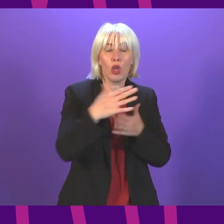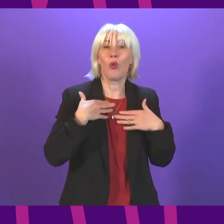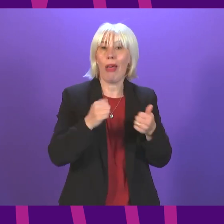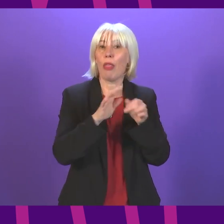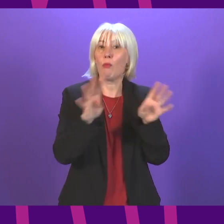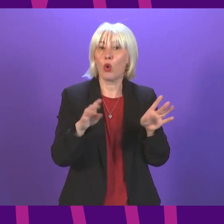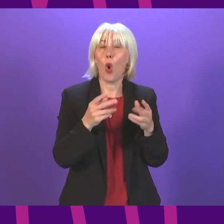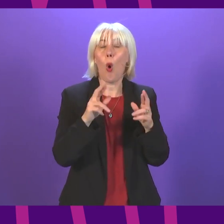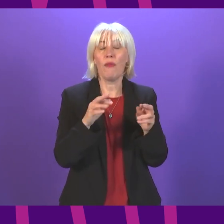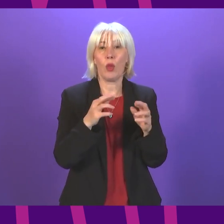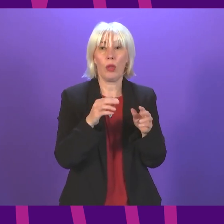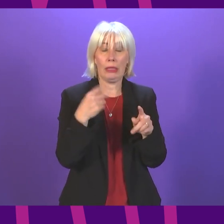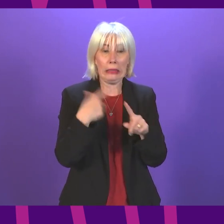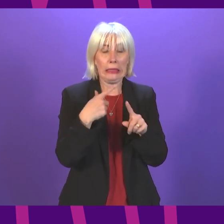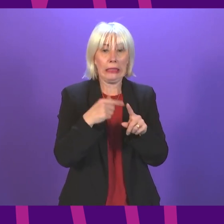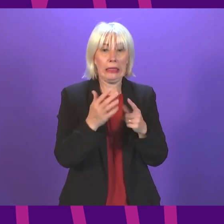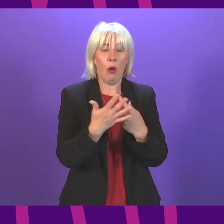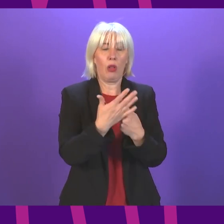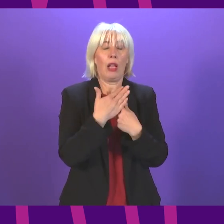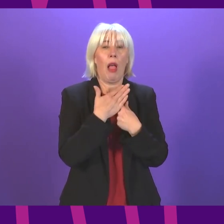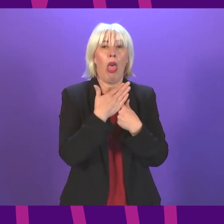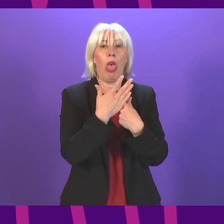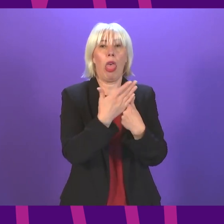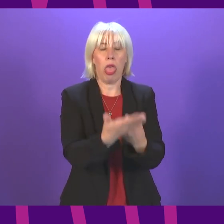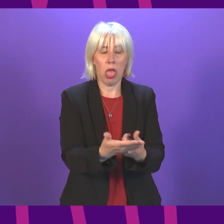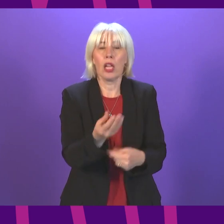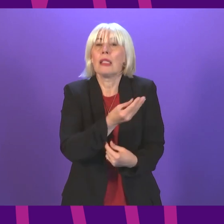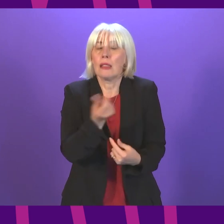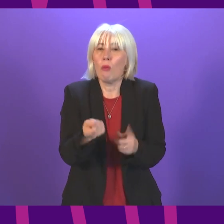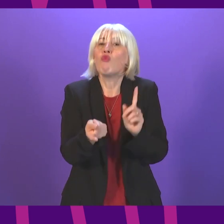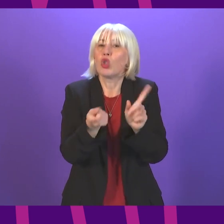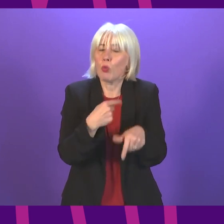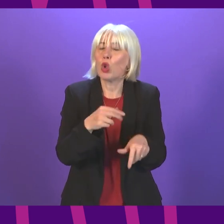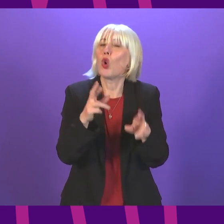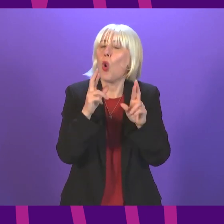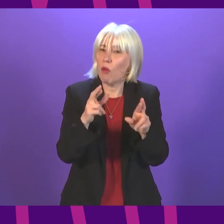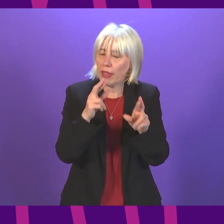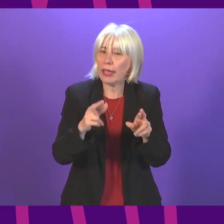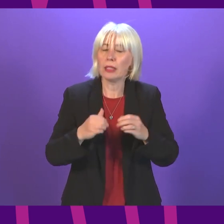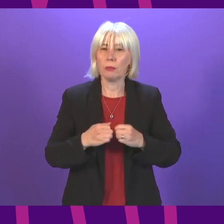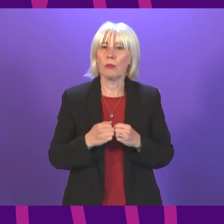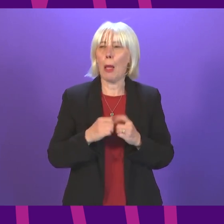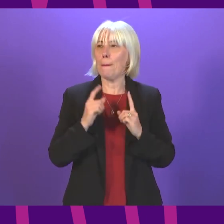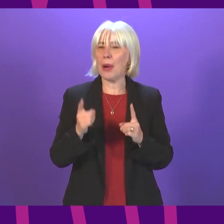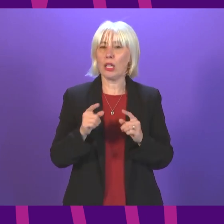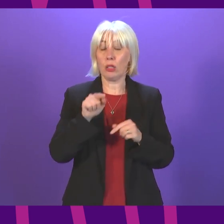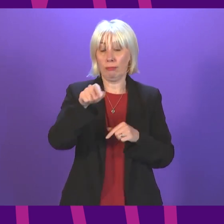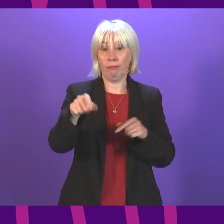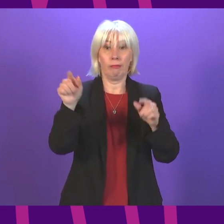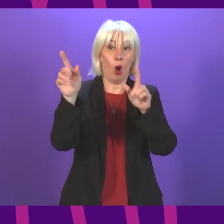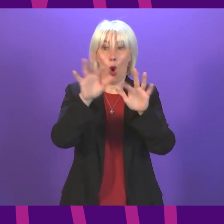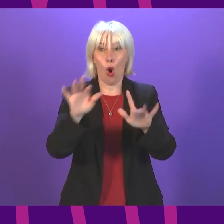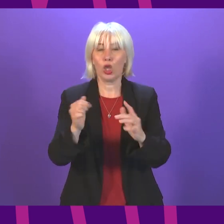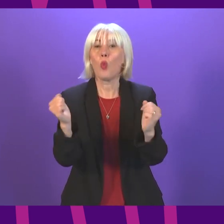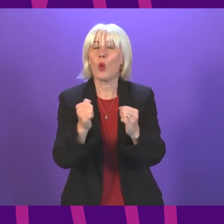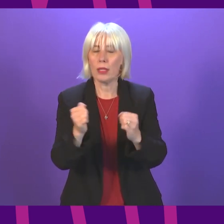pressures. I hope to see some response to the current crisis we're facing. But in terms of the autumn winter pressure, I can give